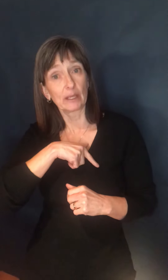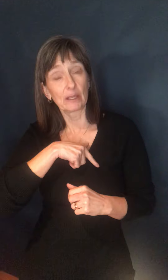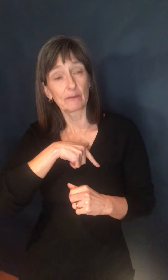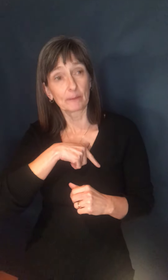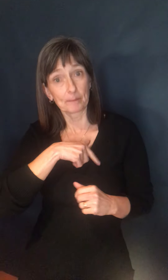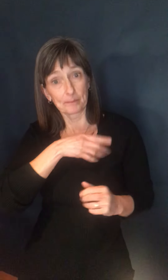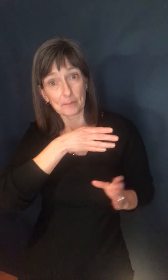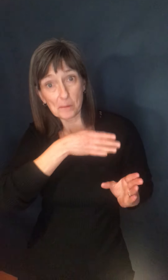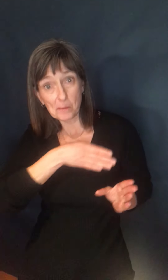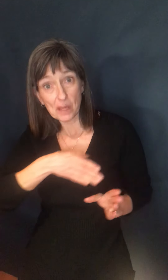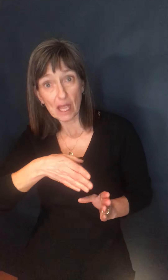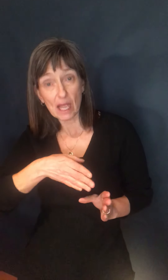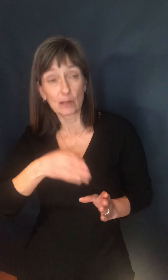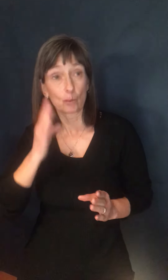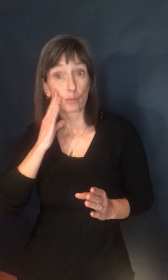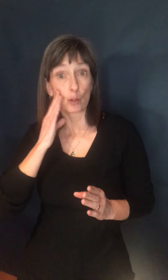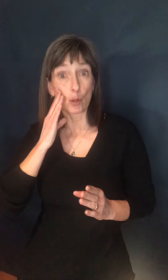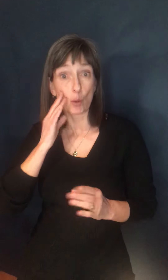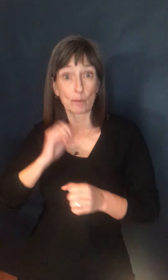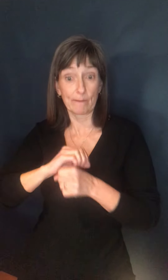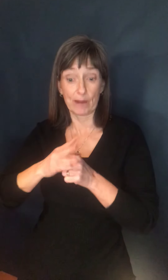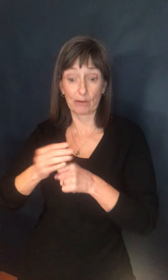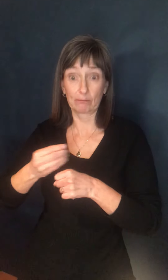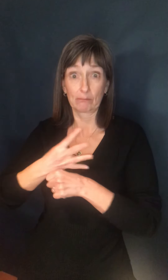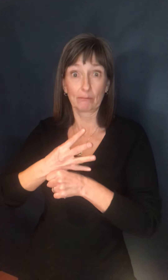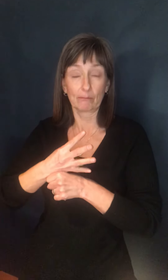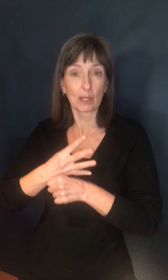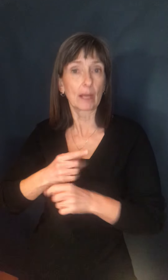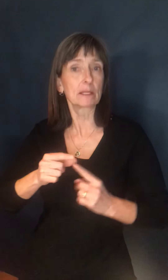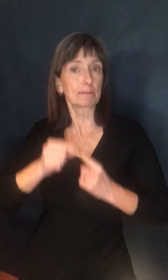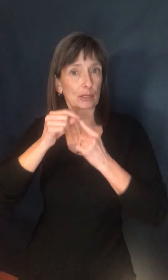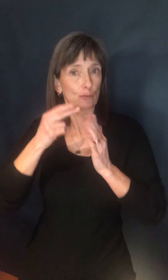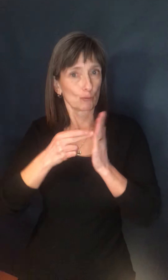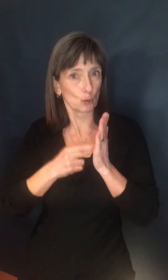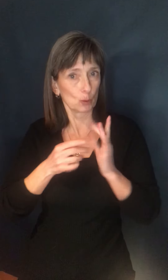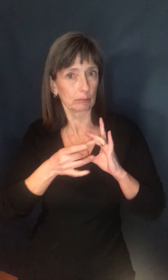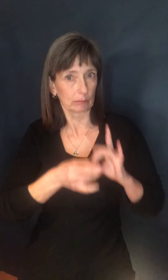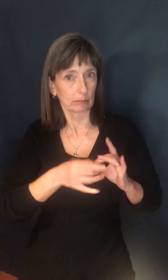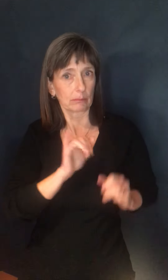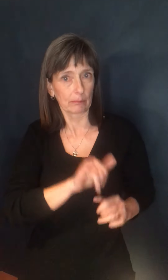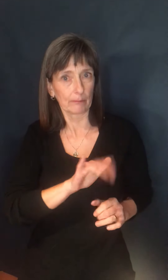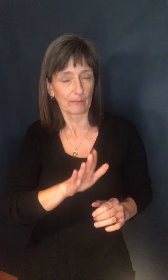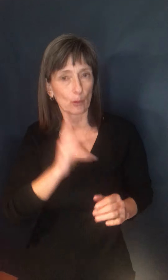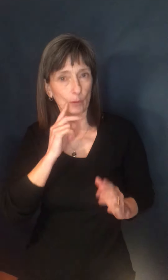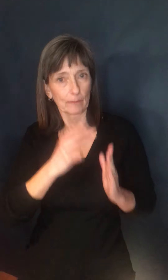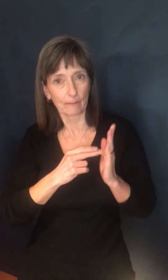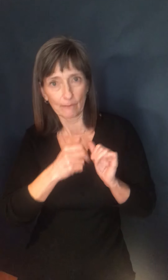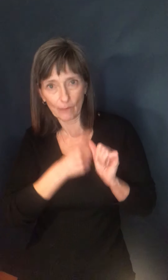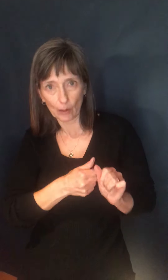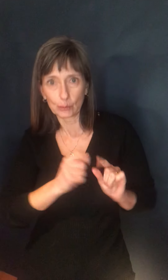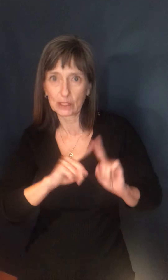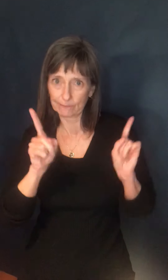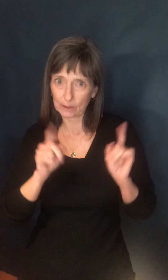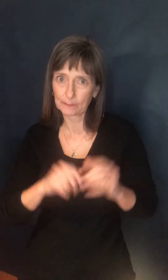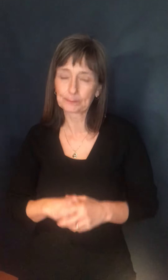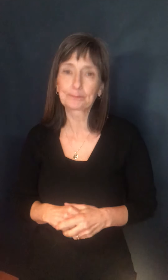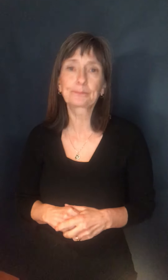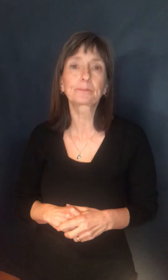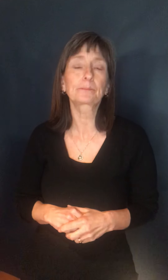know we're dealing with variants of concern. Um, so I think, you know, we, we certainly, um, have learned a lot